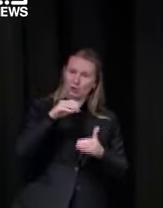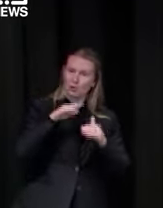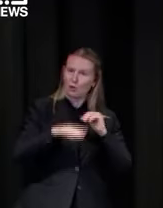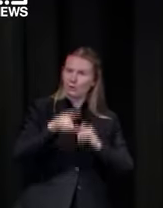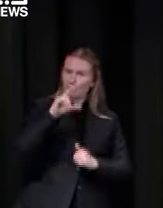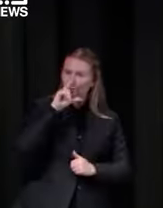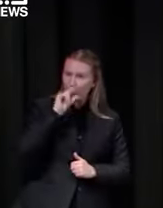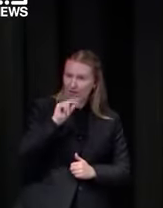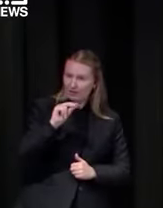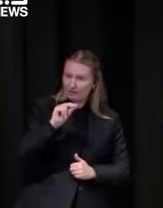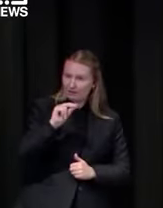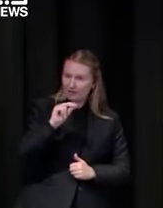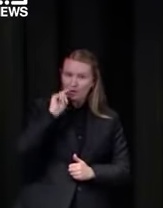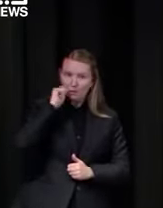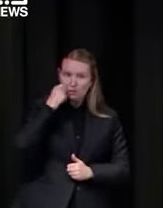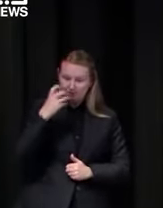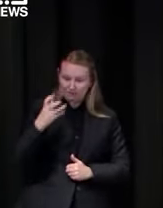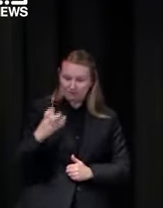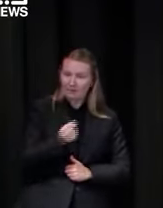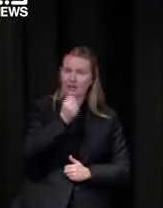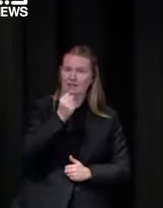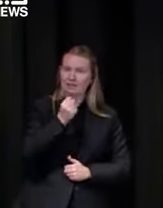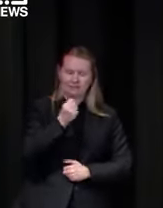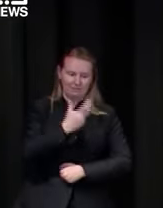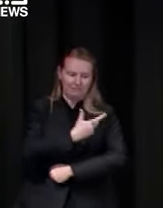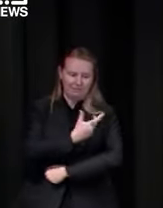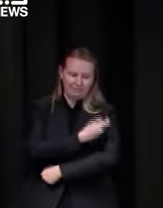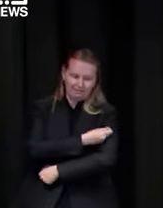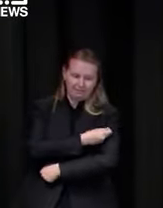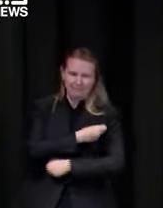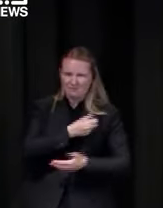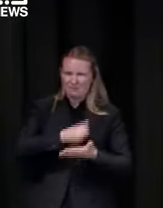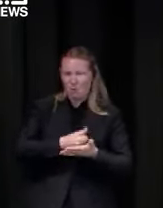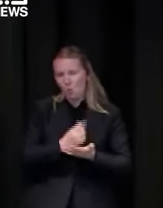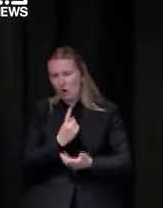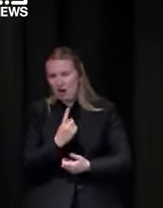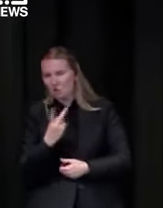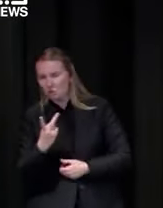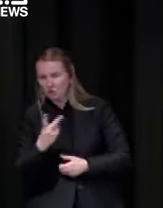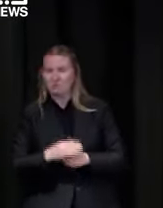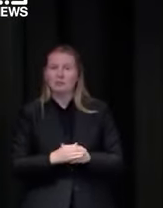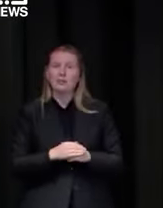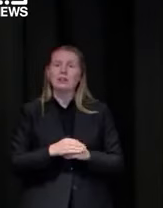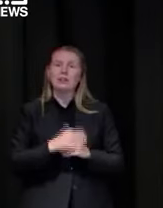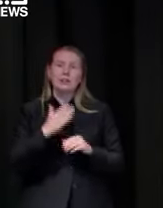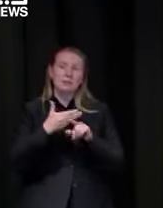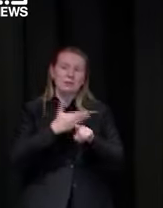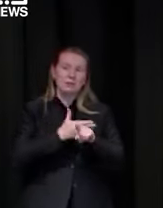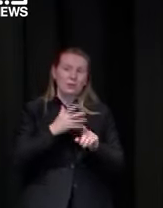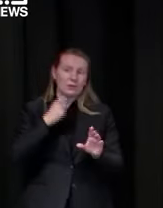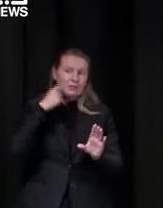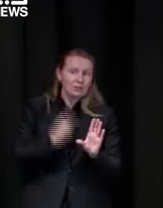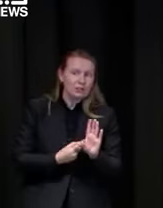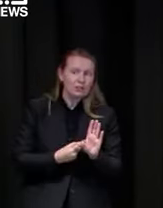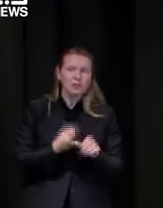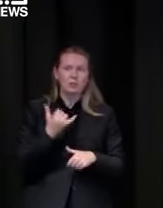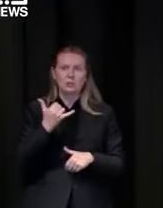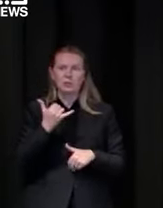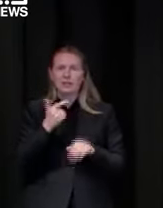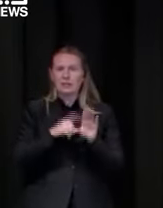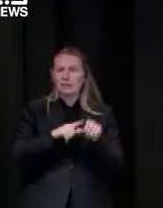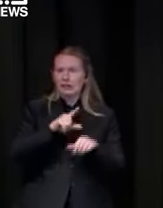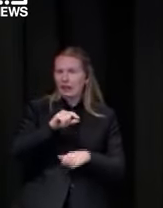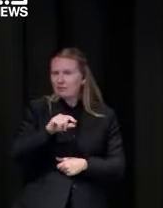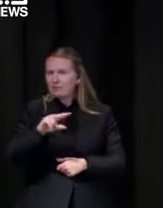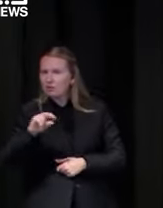a one dose of vaccine before they can return to school next year and will year 11 and 12 students have to be fully vaccinated i i i think i know what